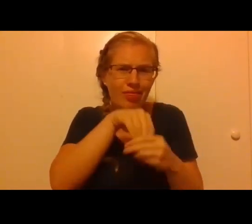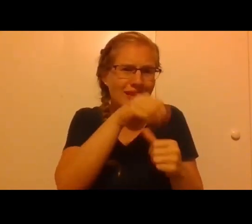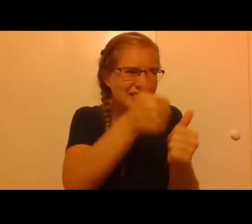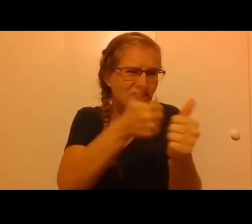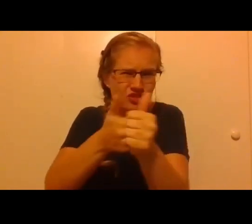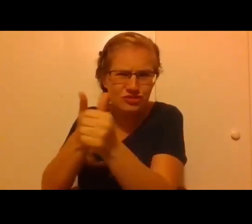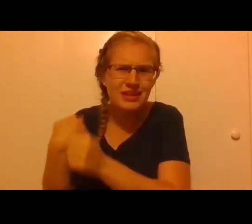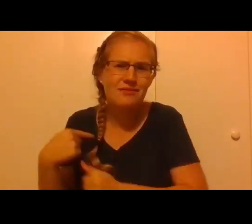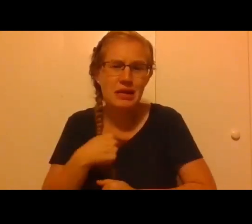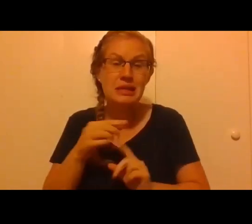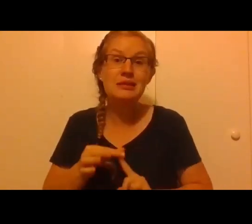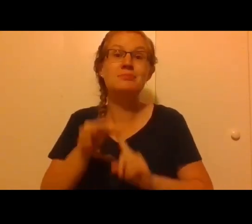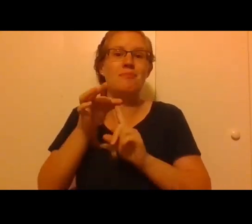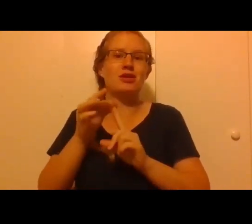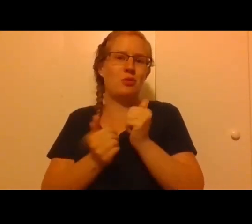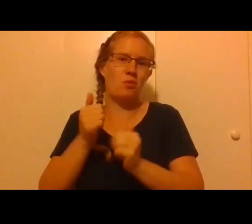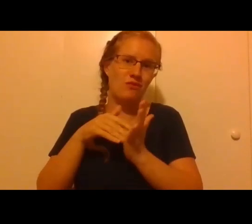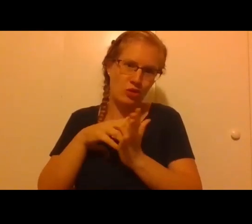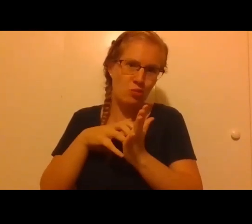especially when we're most vulnerable.